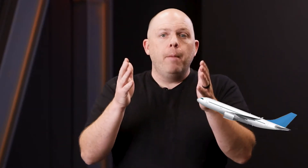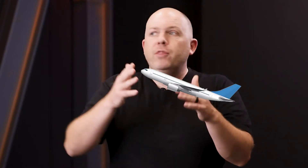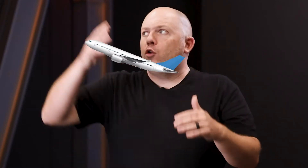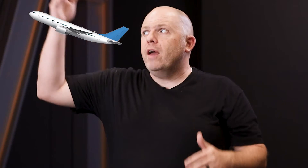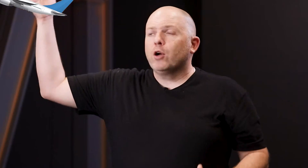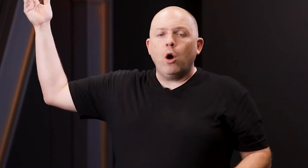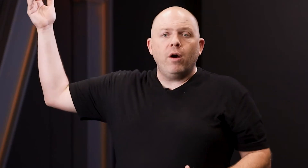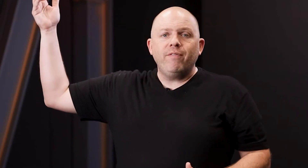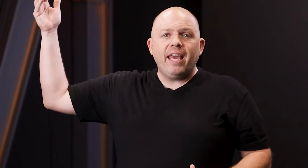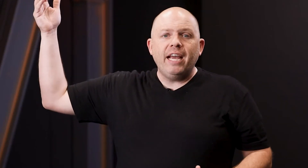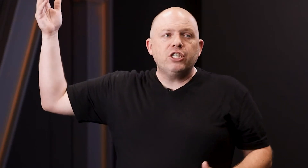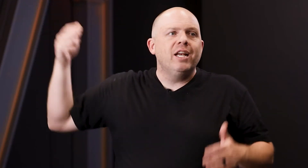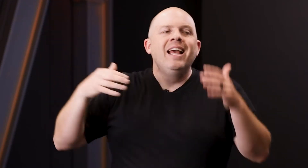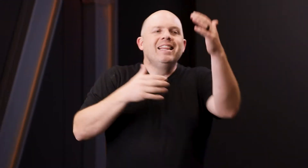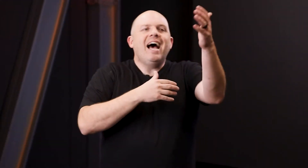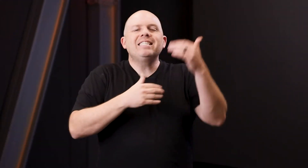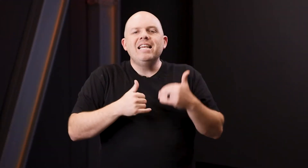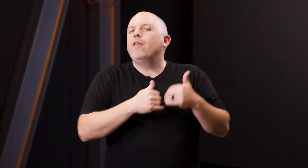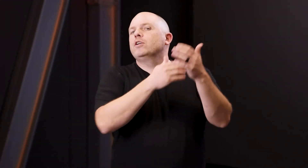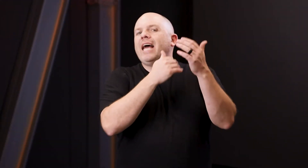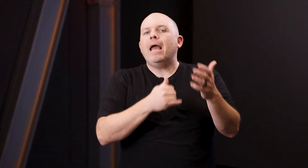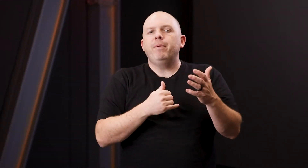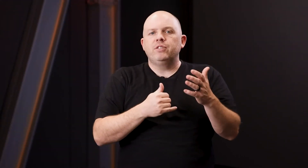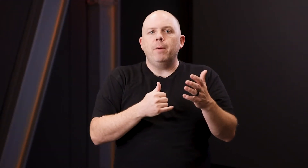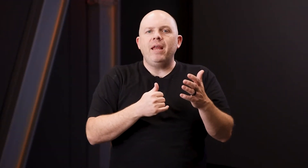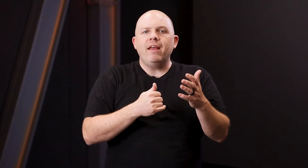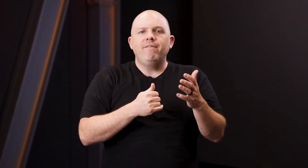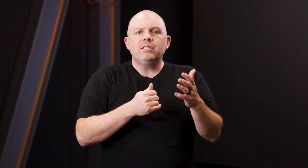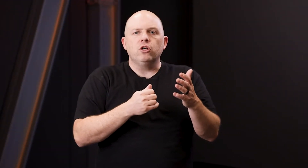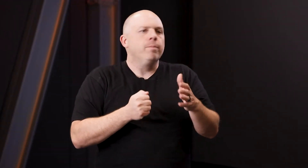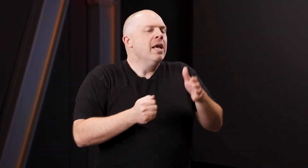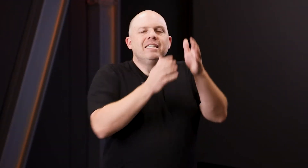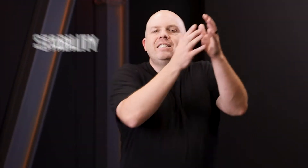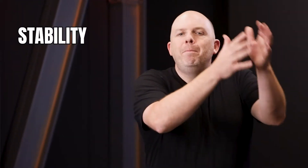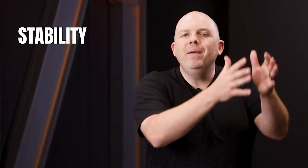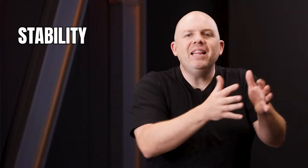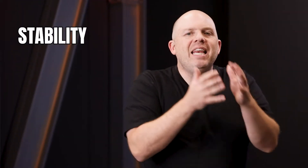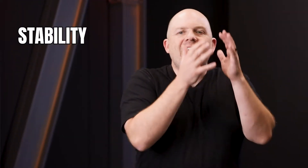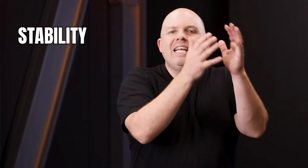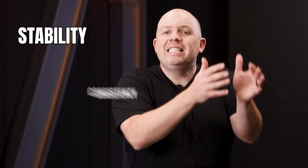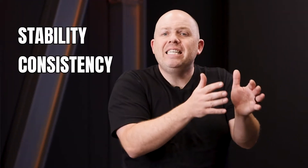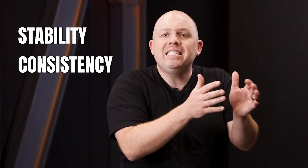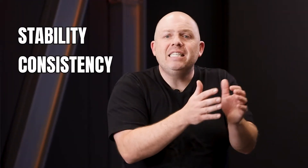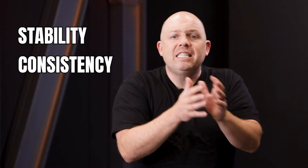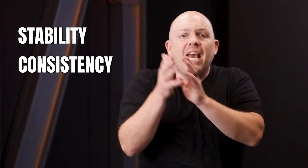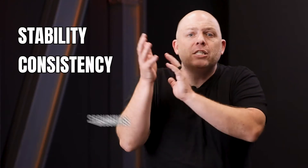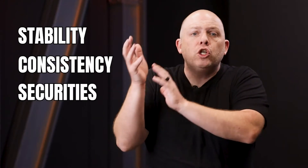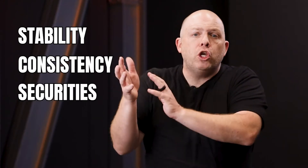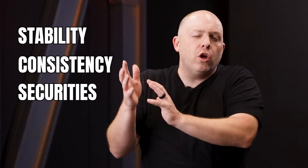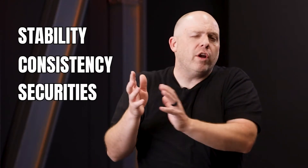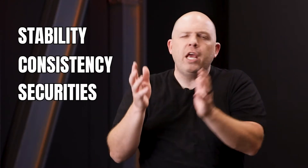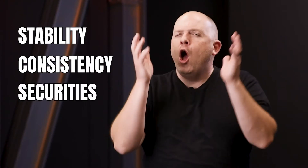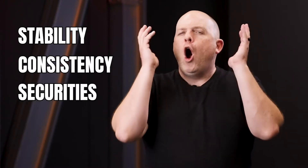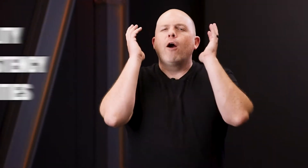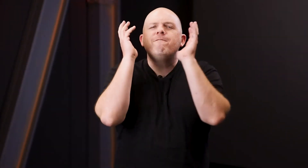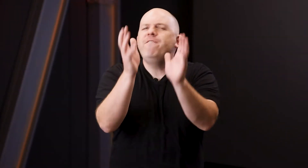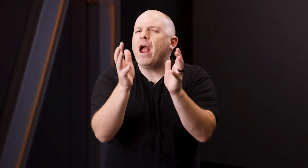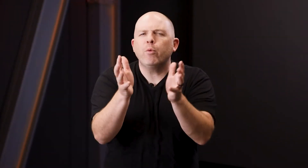but they'll never go on vacation. That's another type of someday investor. Stability, consistency, and security are very